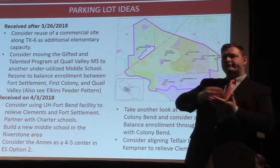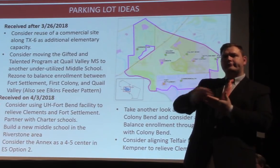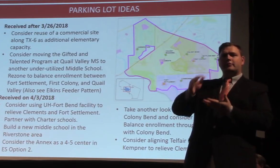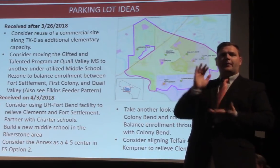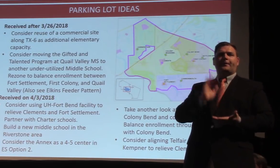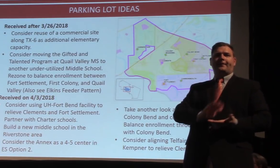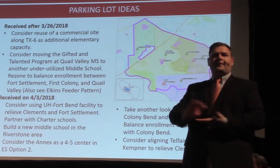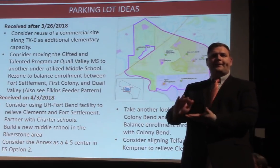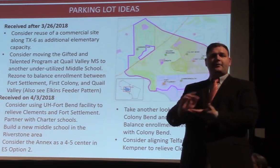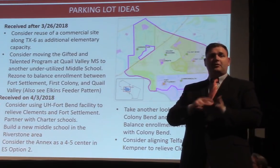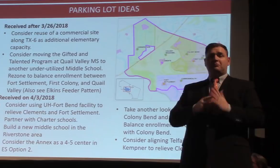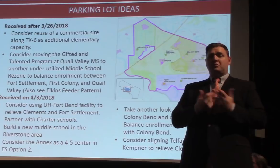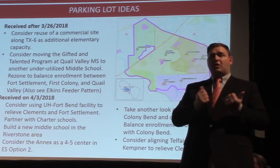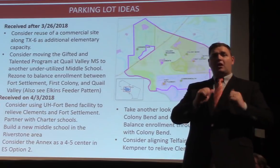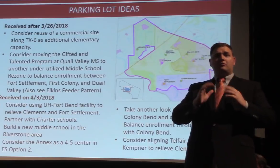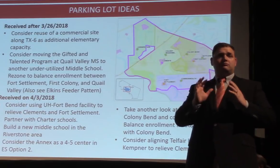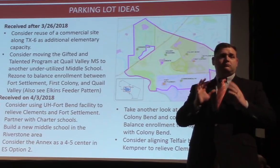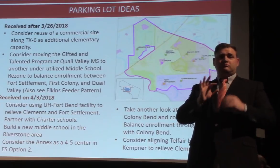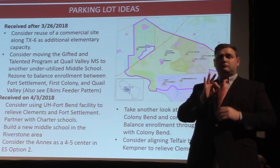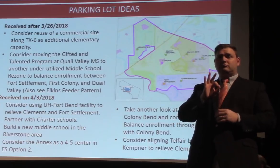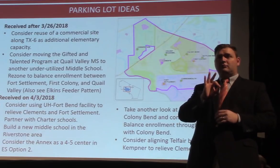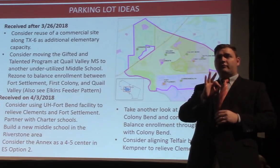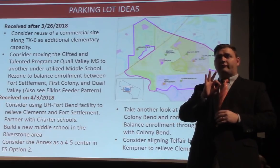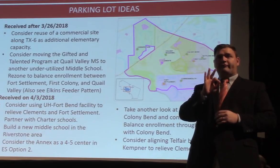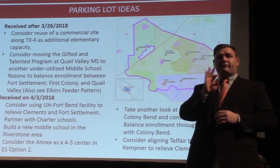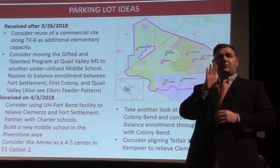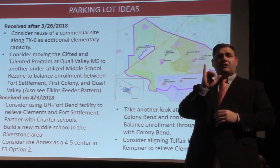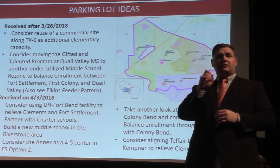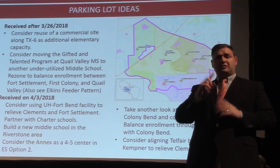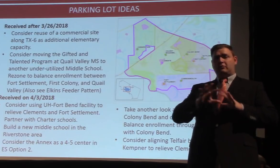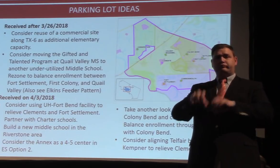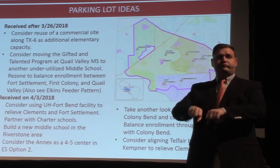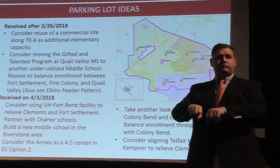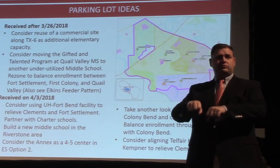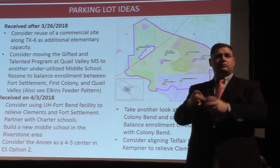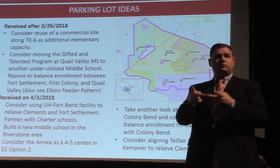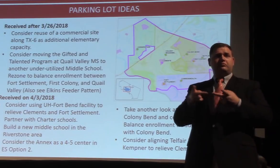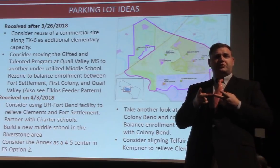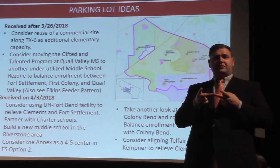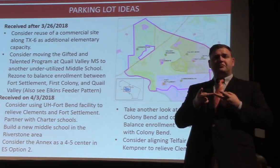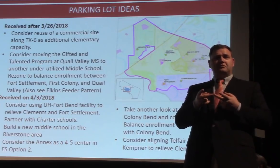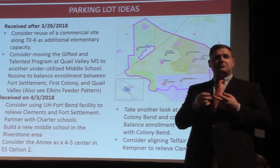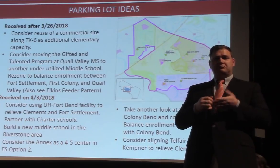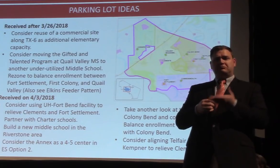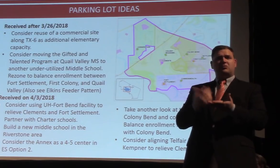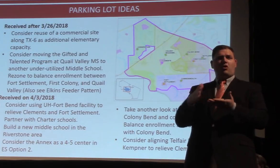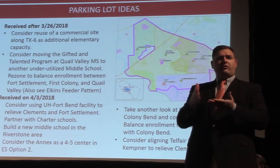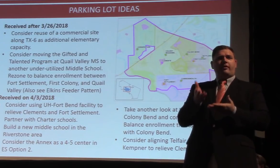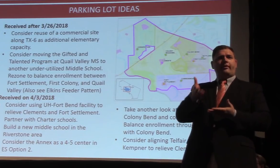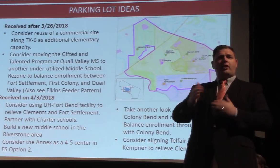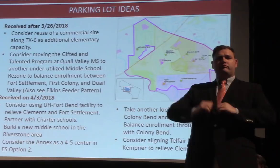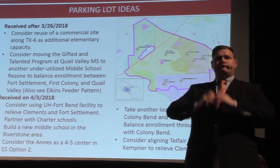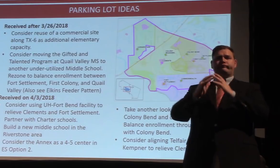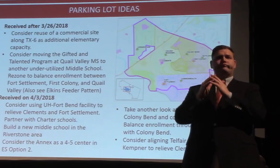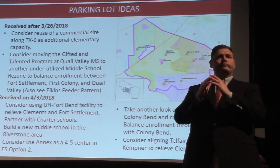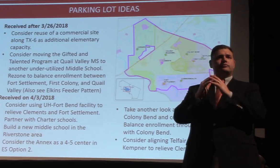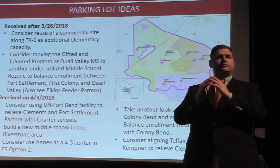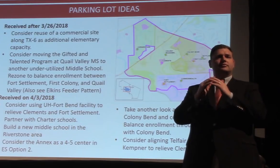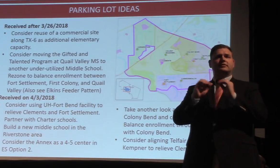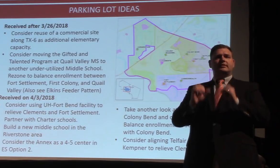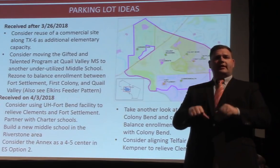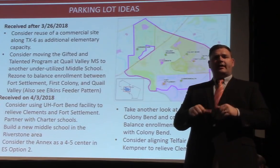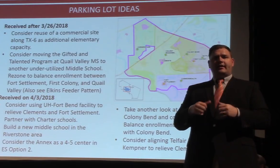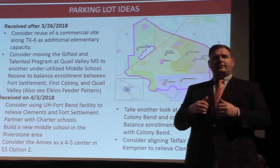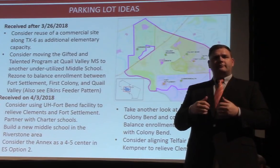become vacant. Let's look at maybe acquiring some of those facilities to use those buildings that are already built to, you know, serve